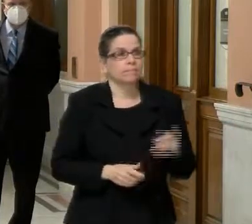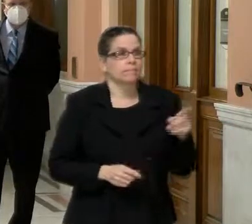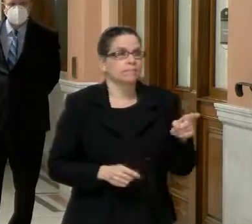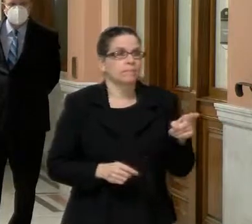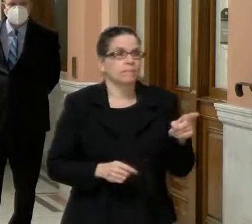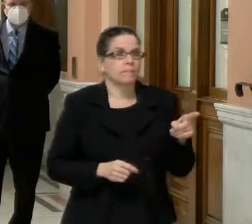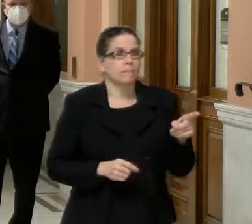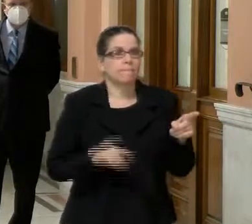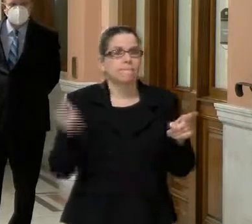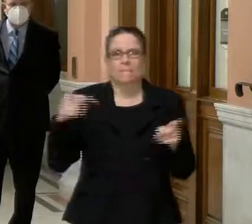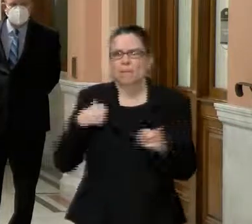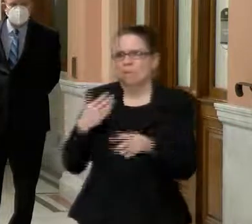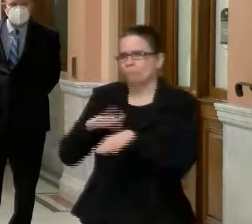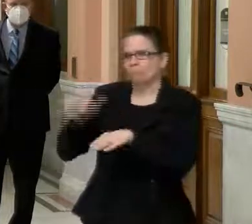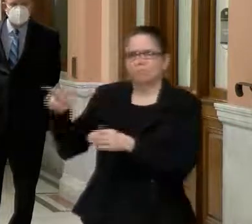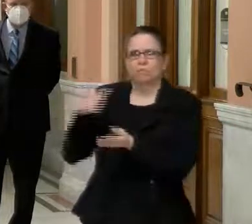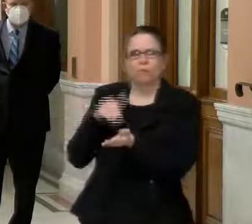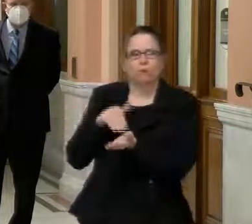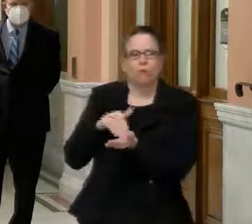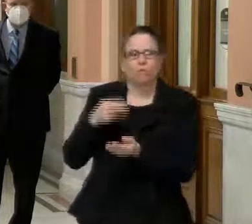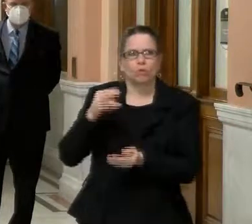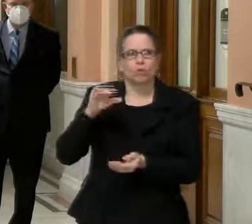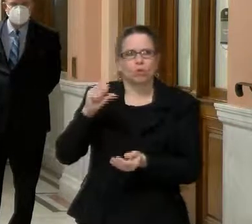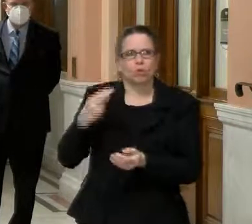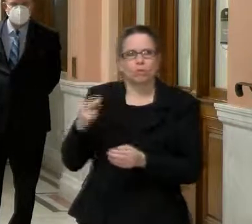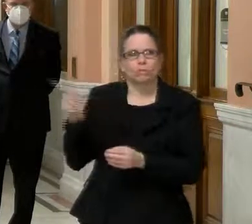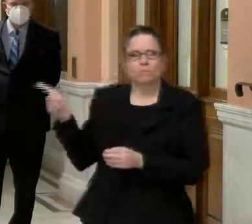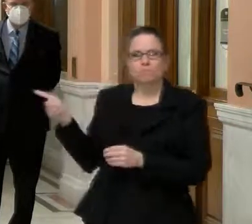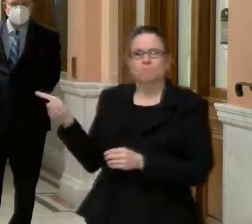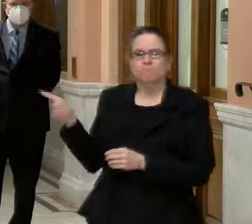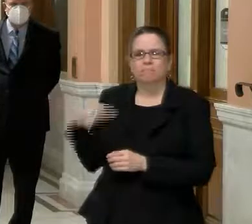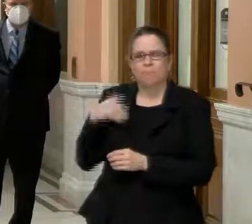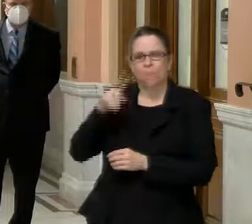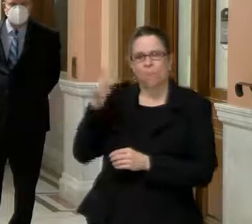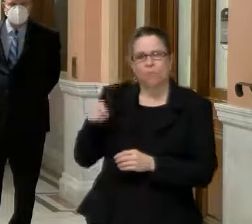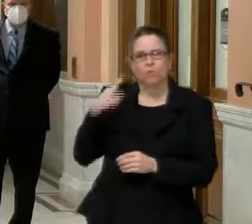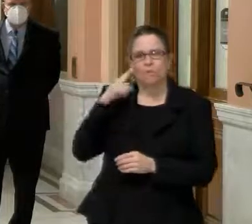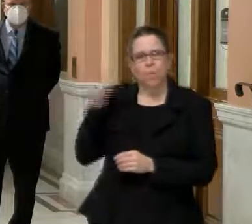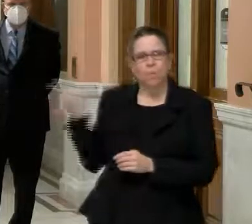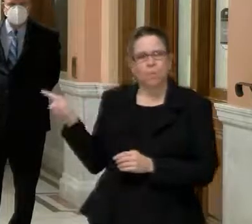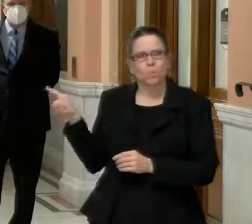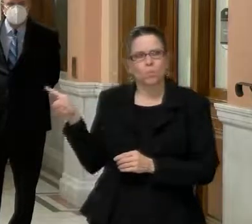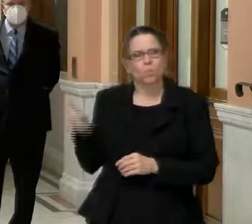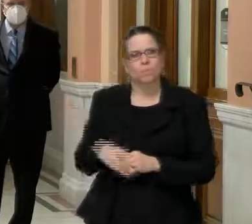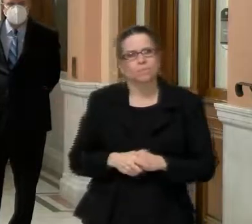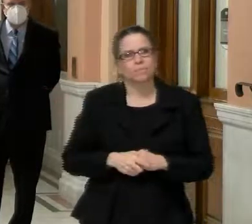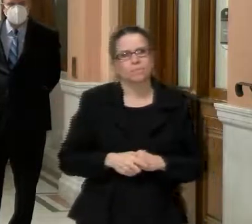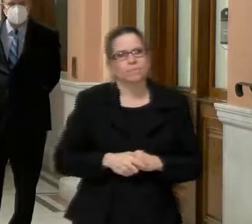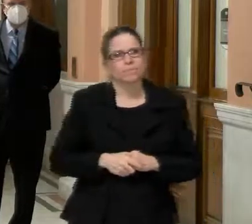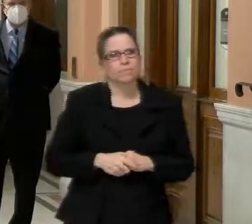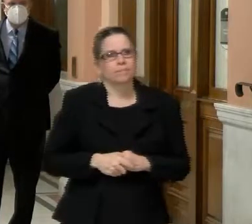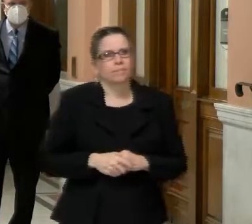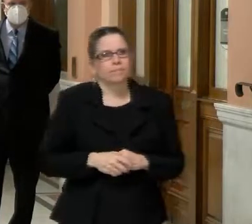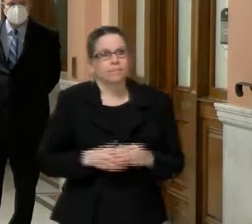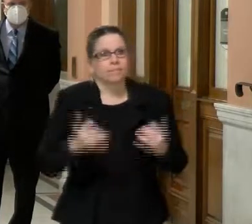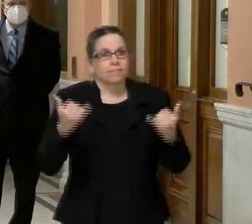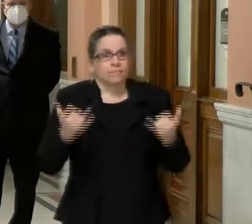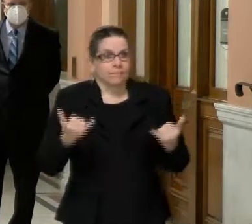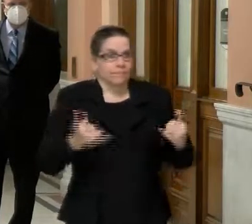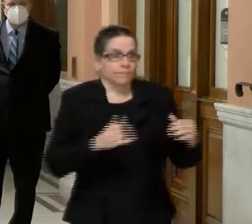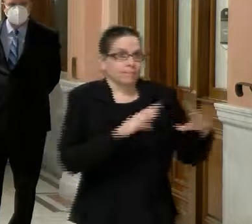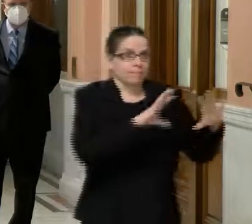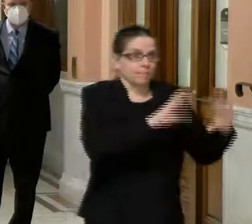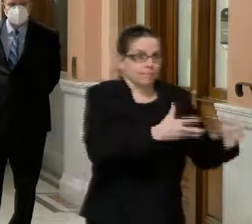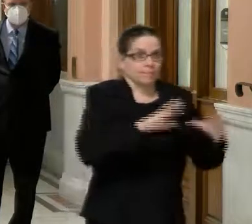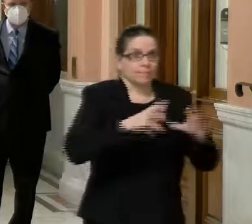Dr. Hirsch, just a question for you. So as we kind of hurdle toward these phases where more and more folks, the pool